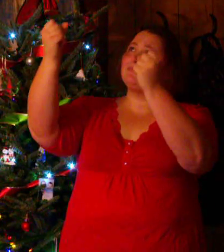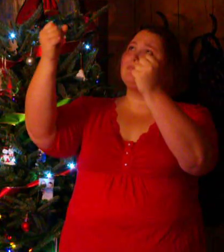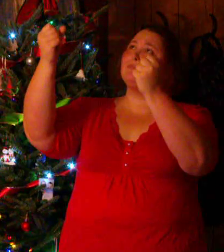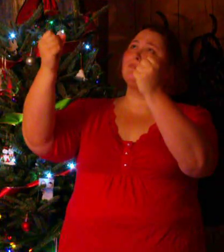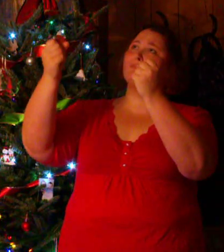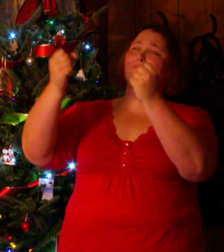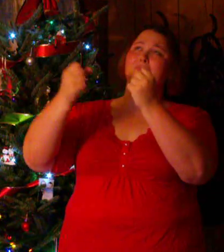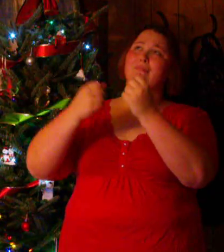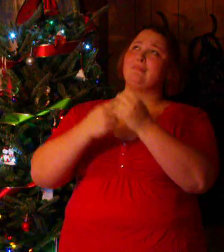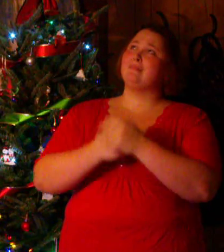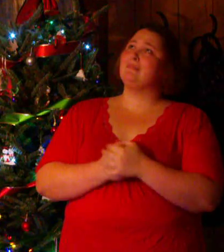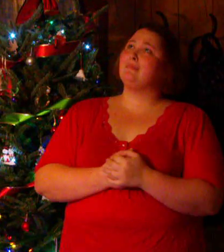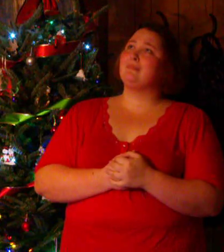I've been